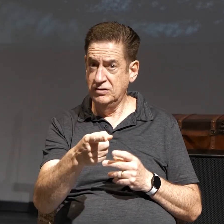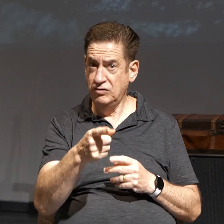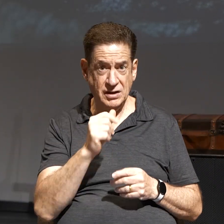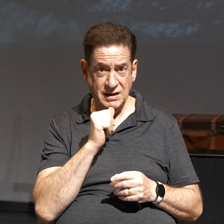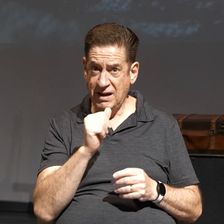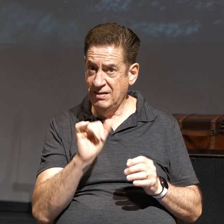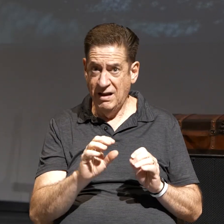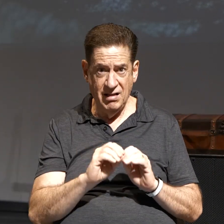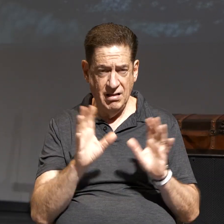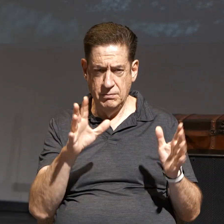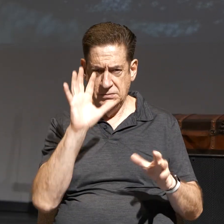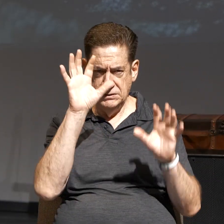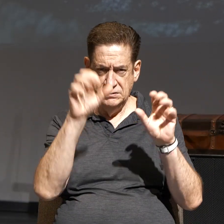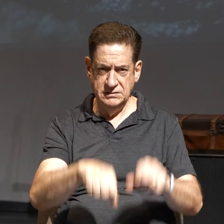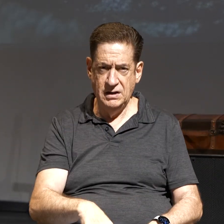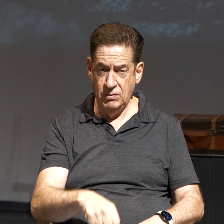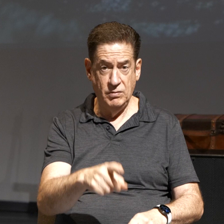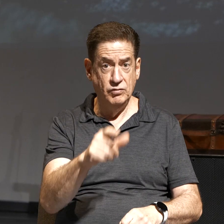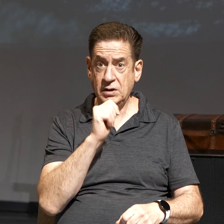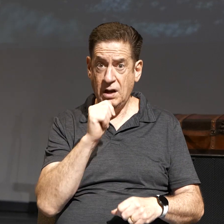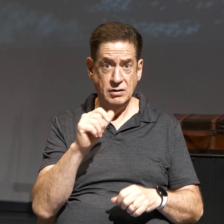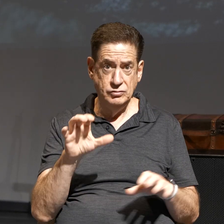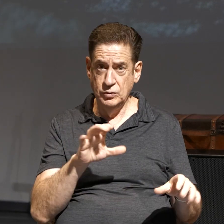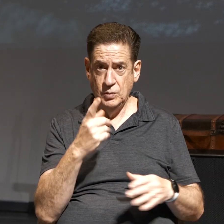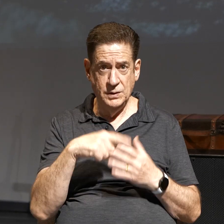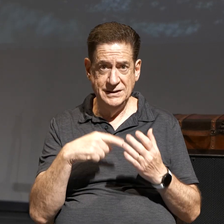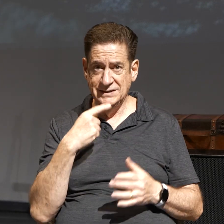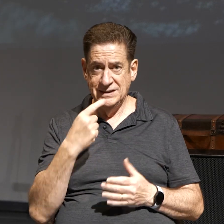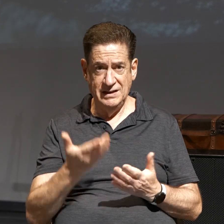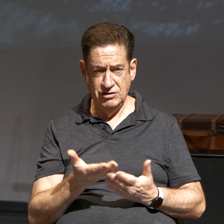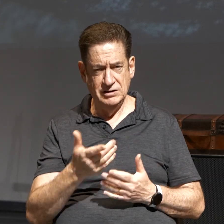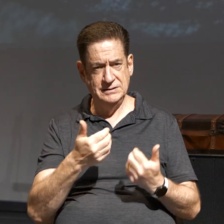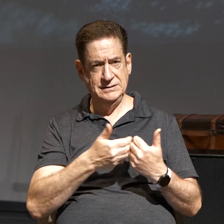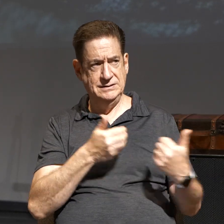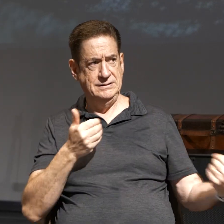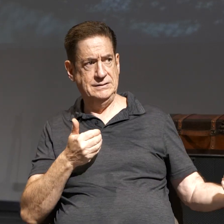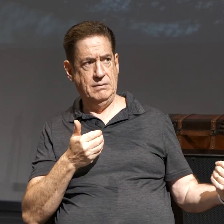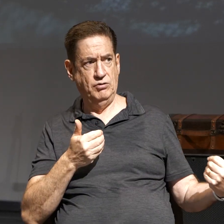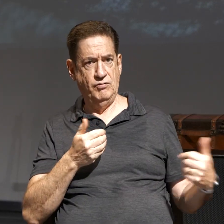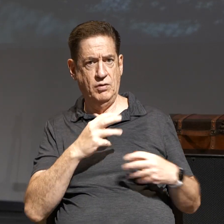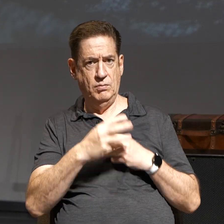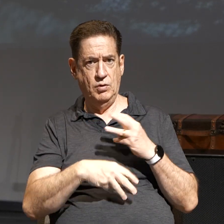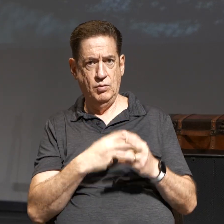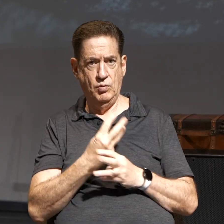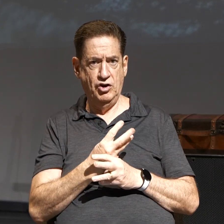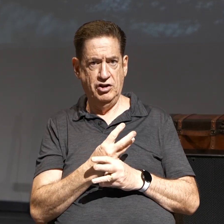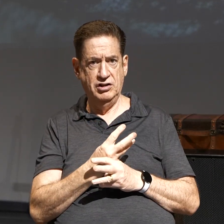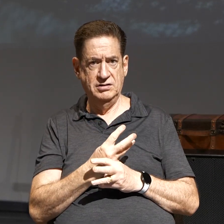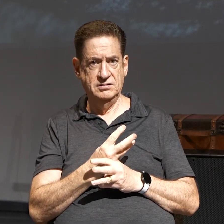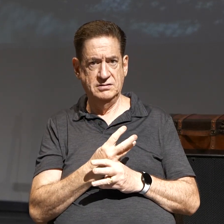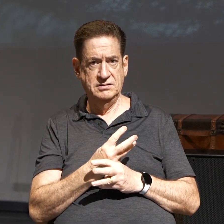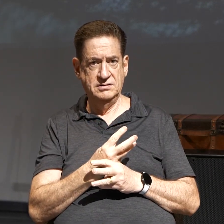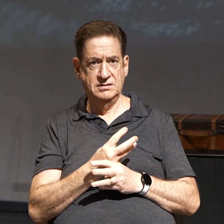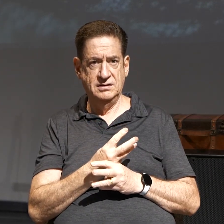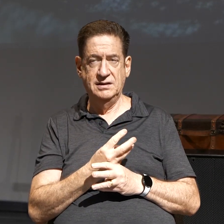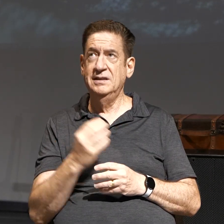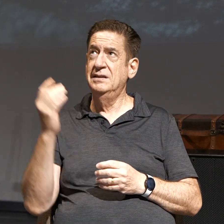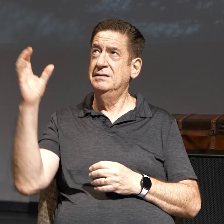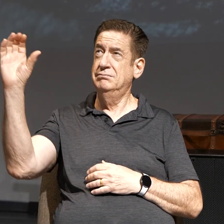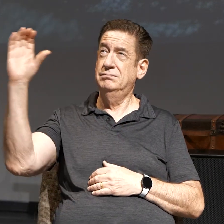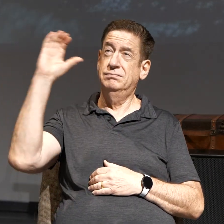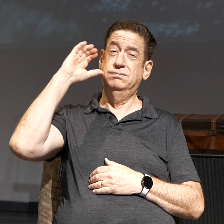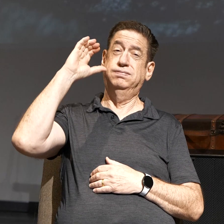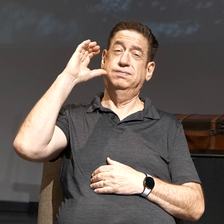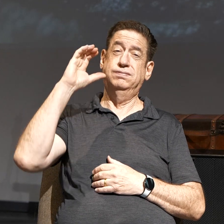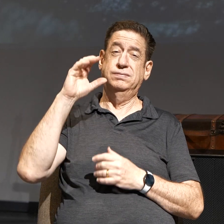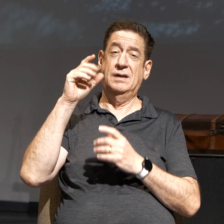out if you're not doing what He's saying here. Separated from the world, saturated with God's